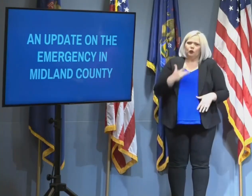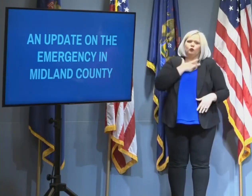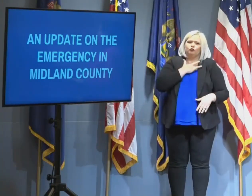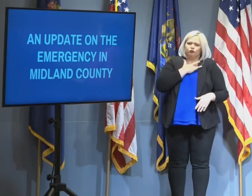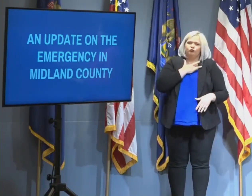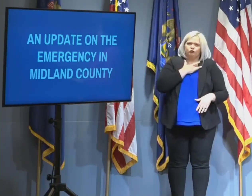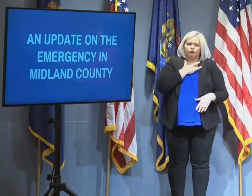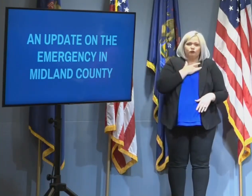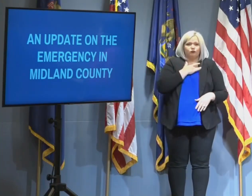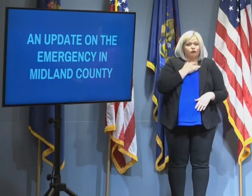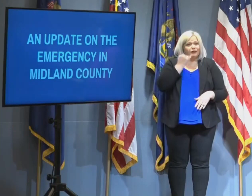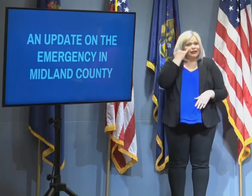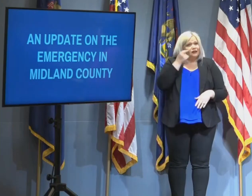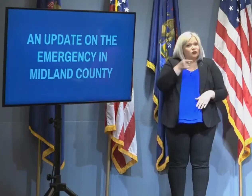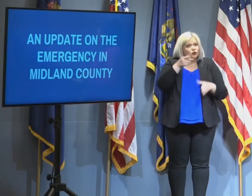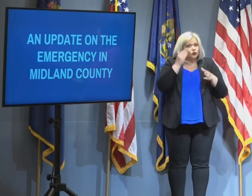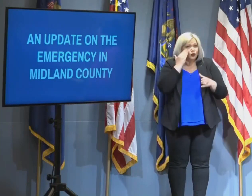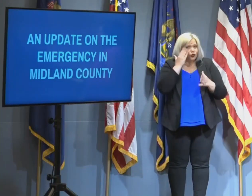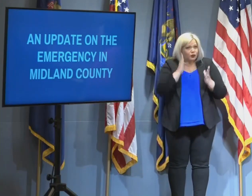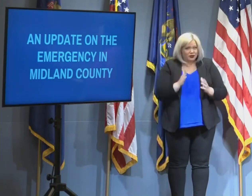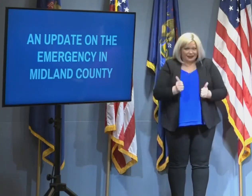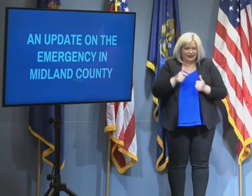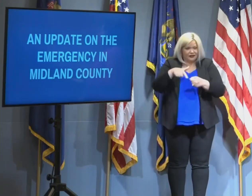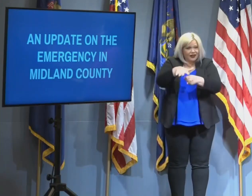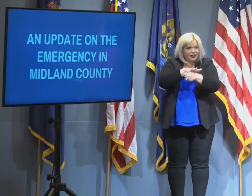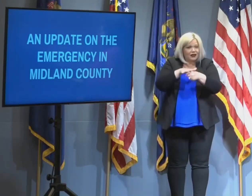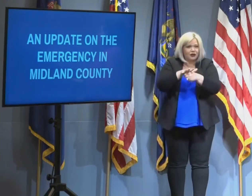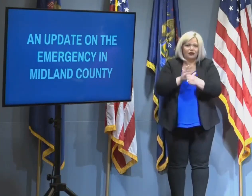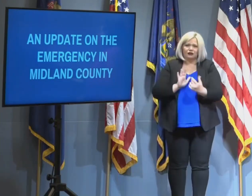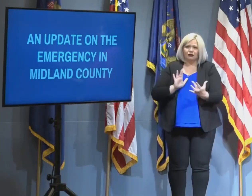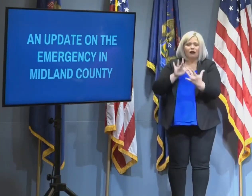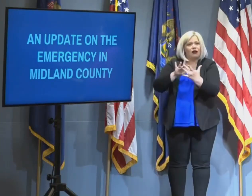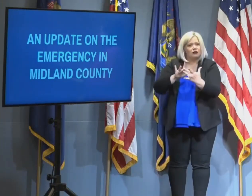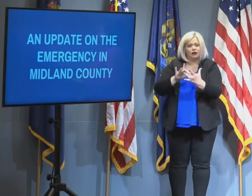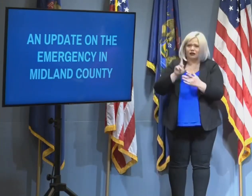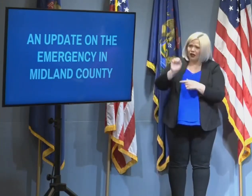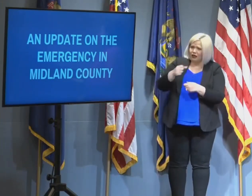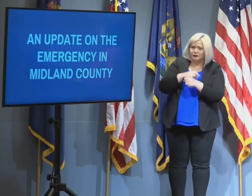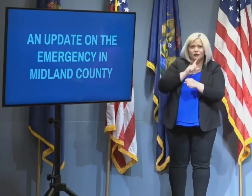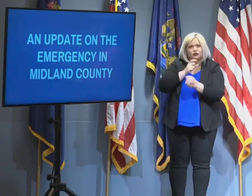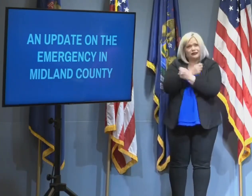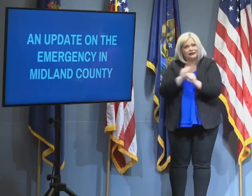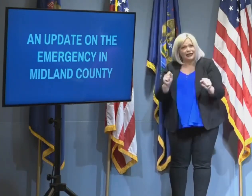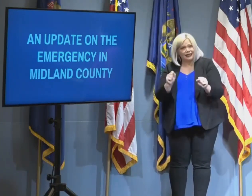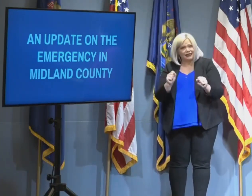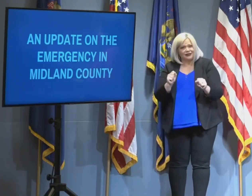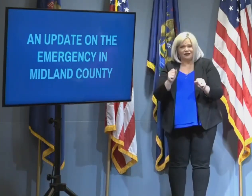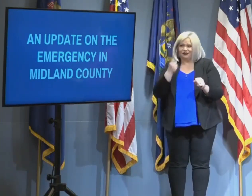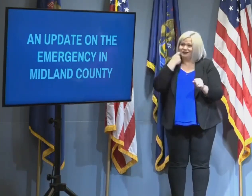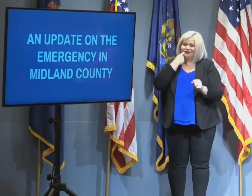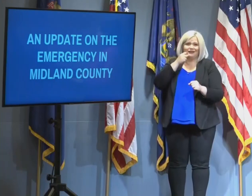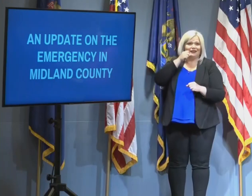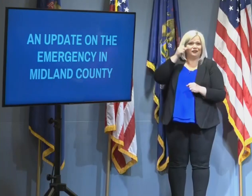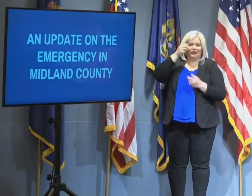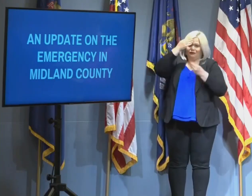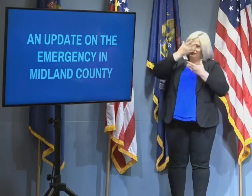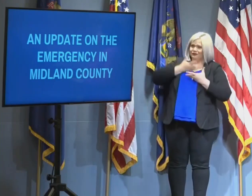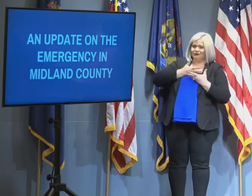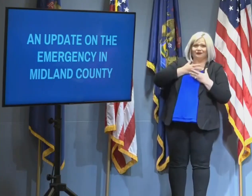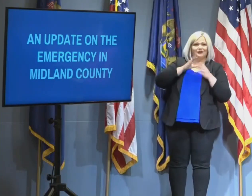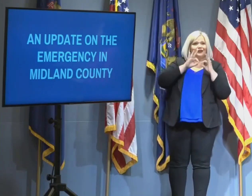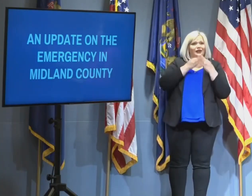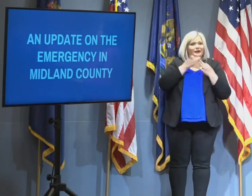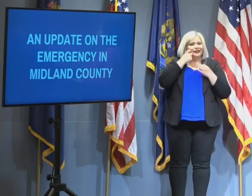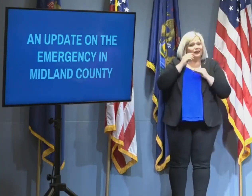lives in the impacted area, please reach out. Please make sure they're safe. Someone shared a story with me yesterday that there was a family that had